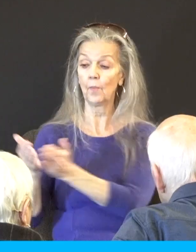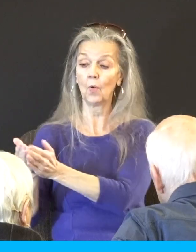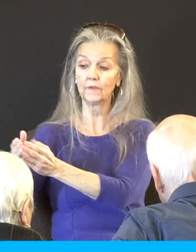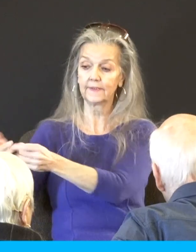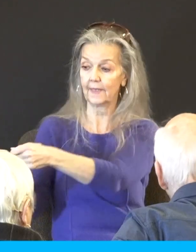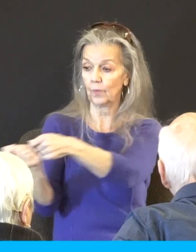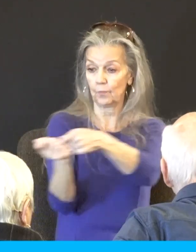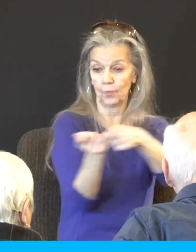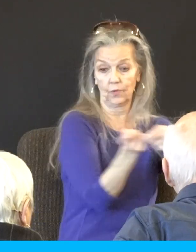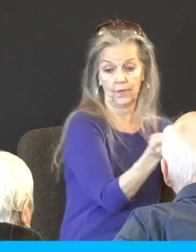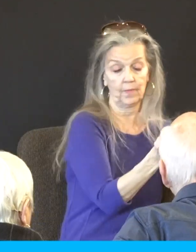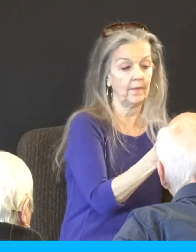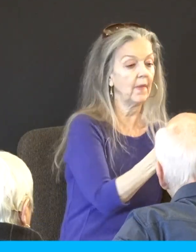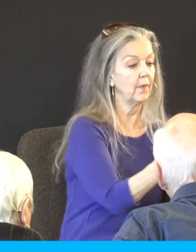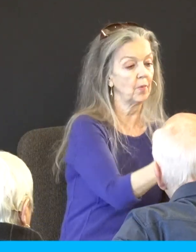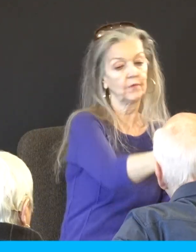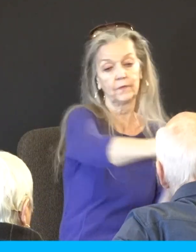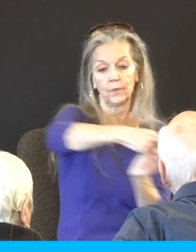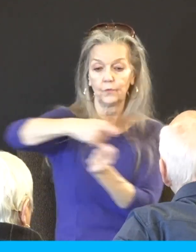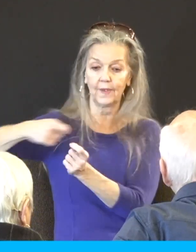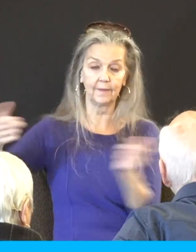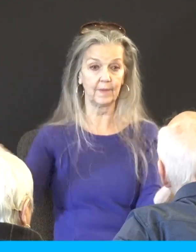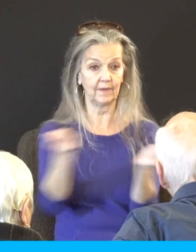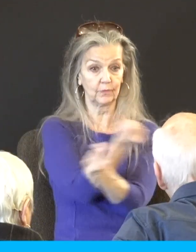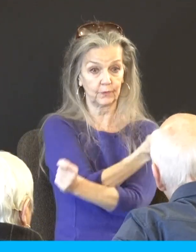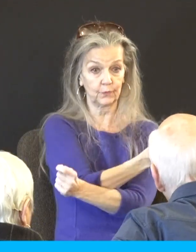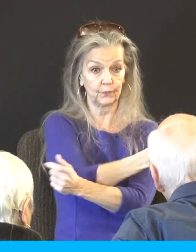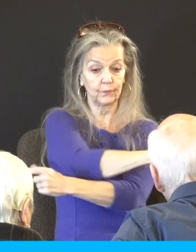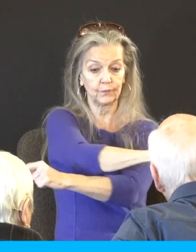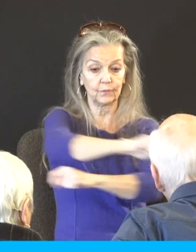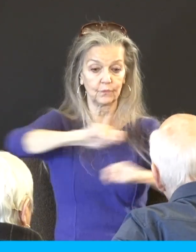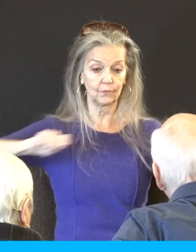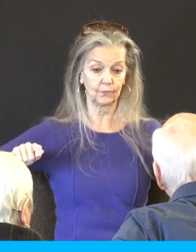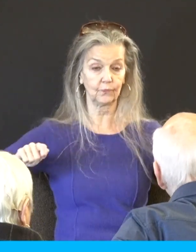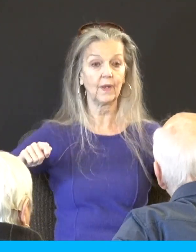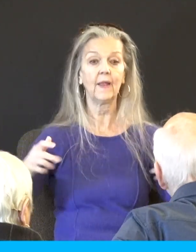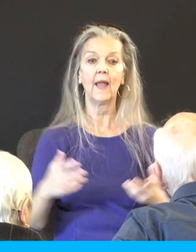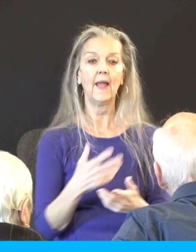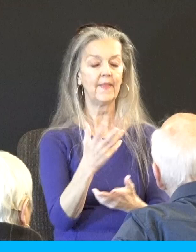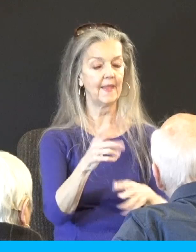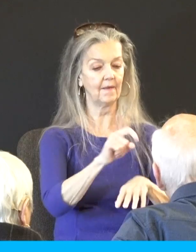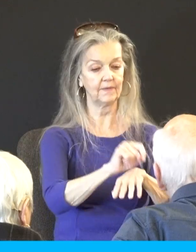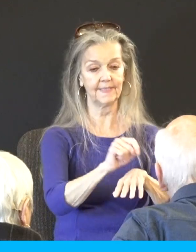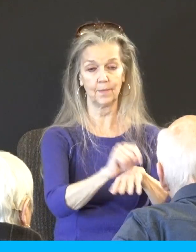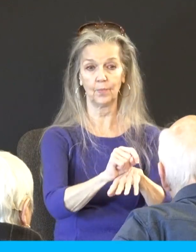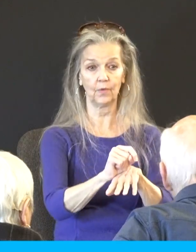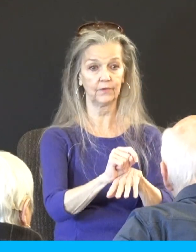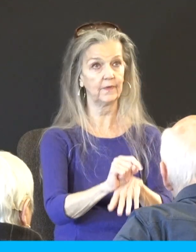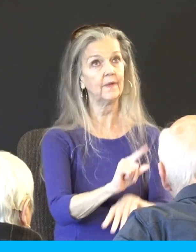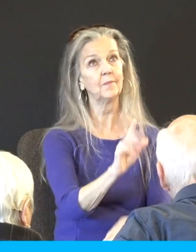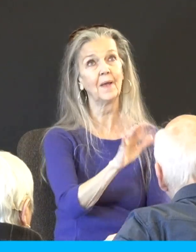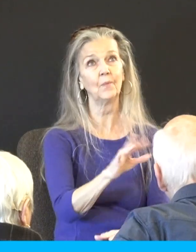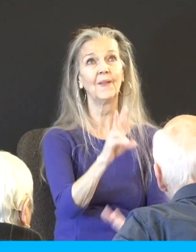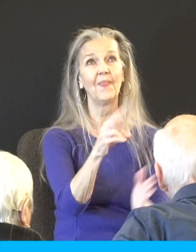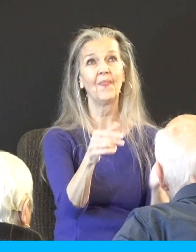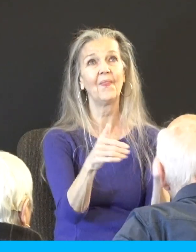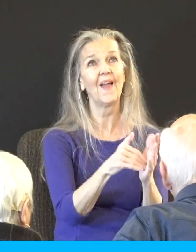There's the temple of Aphrodite. We'll talk about that. A thousand temple prostitutes go out by night and service the worshipers. There's the temple of